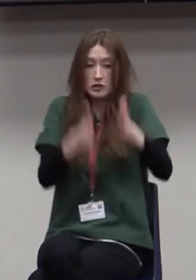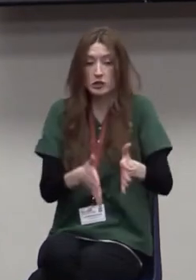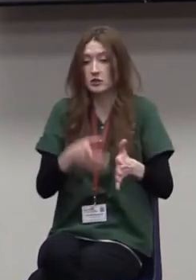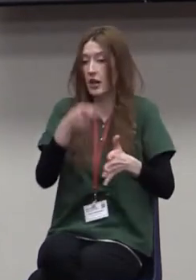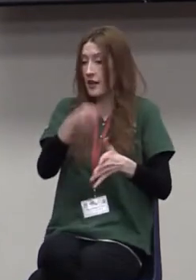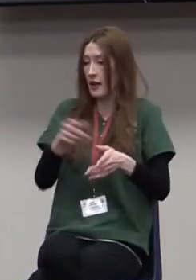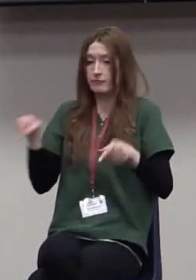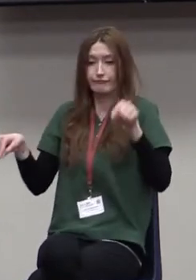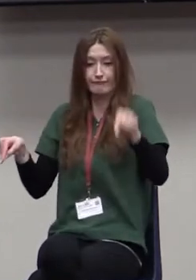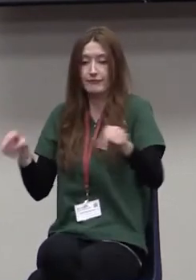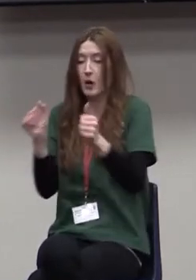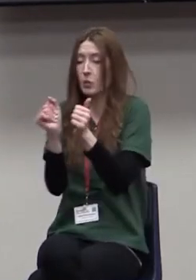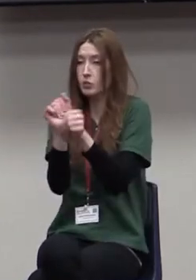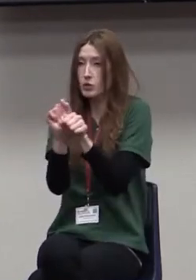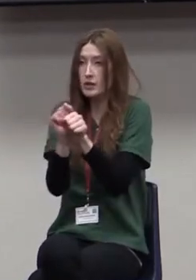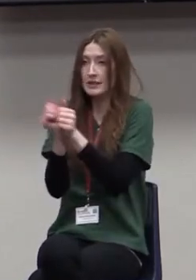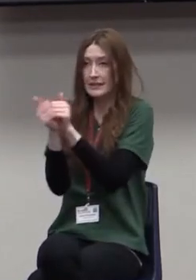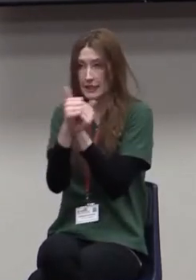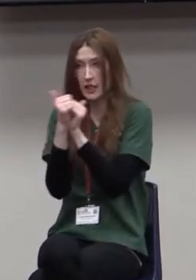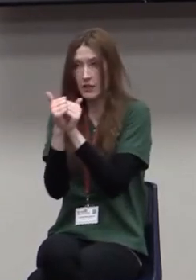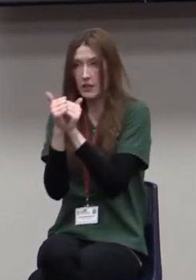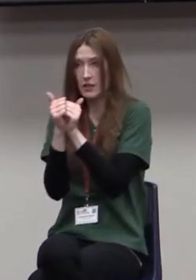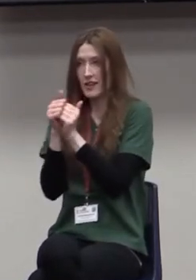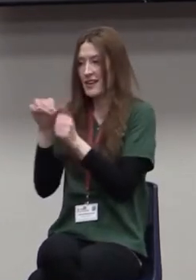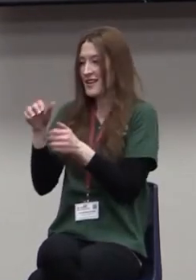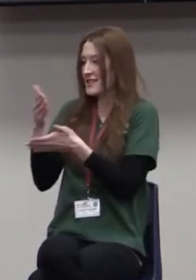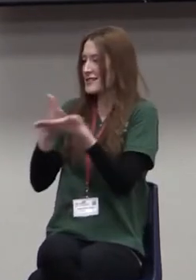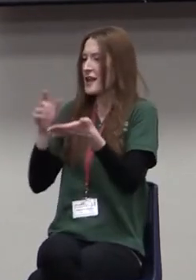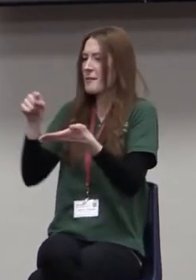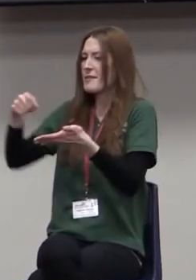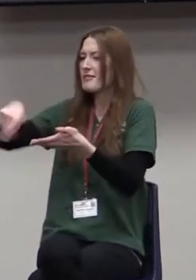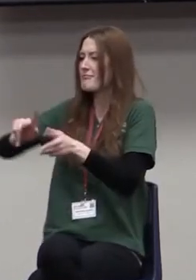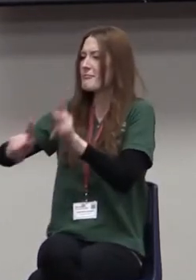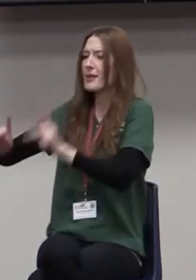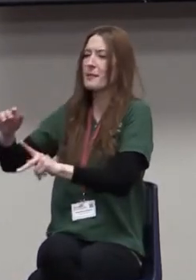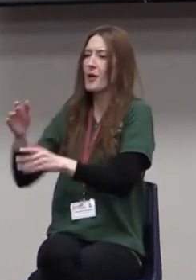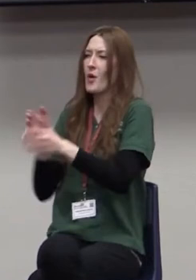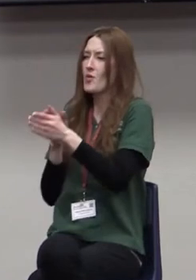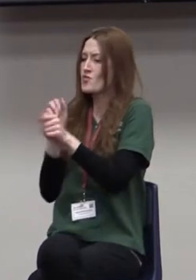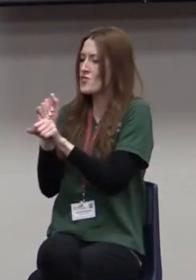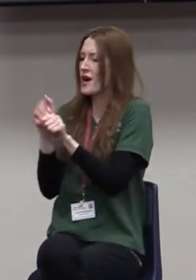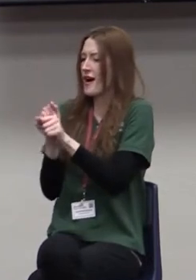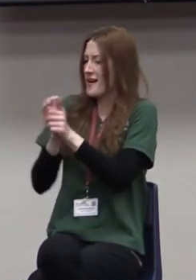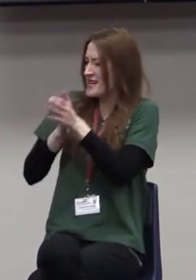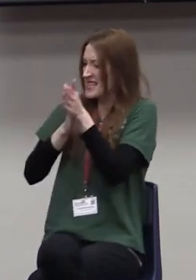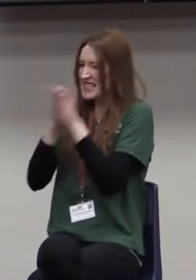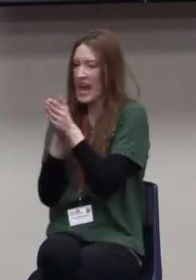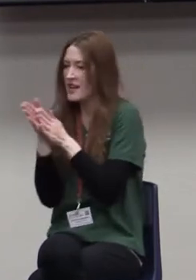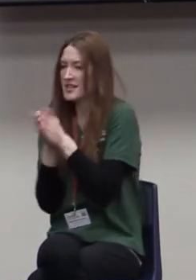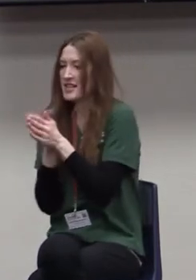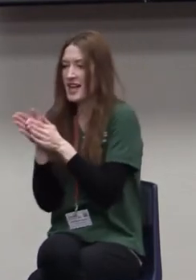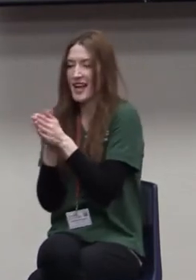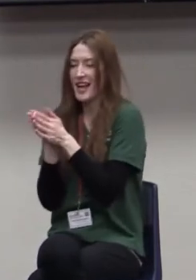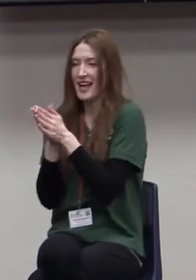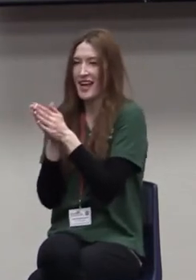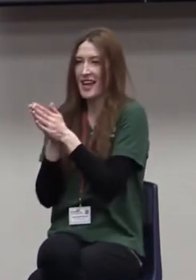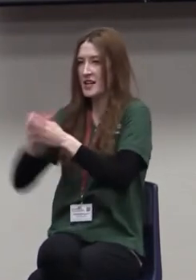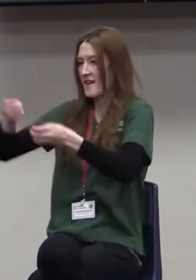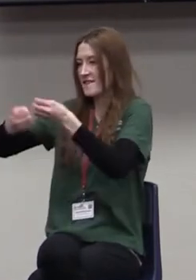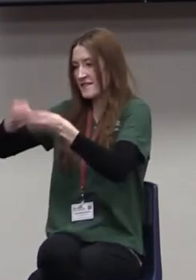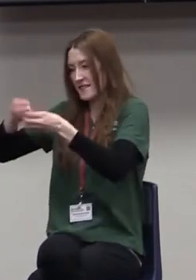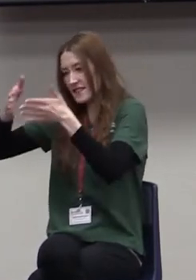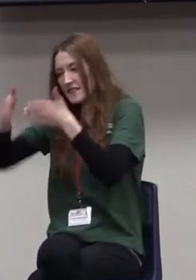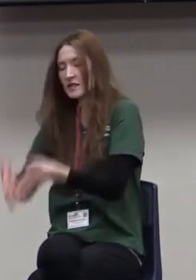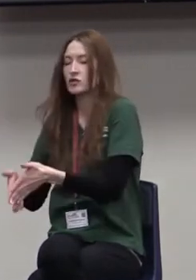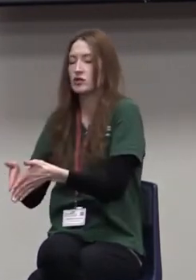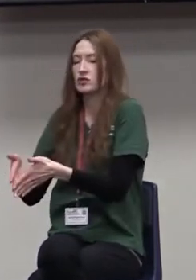And then you've got some who work zealously. I love Baruch. He's like, he worked zealously to repair that section. But as I was